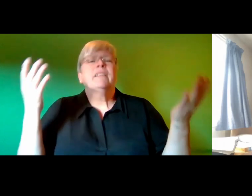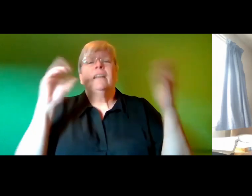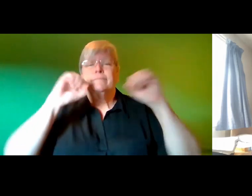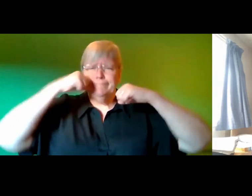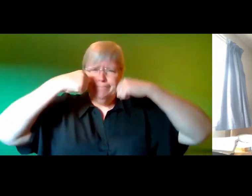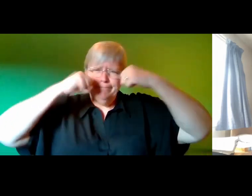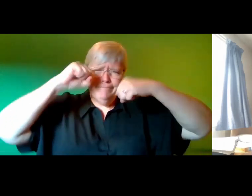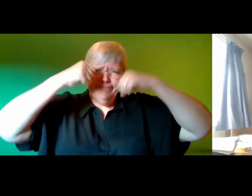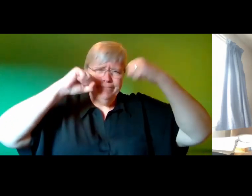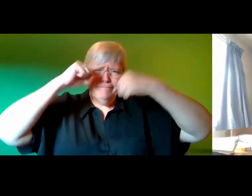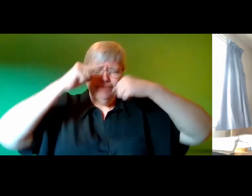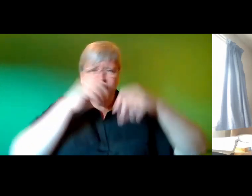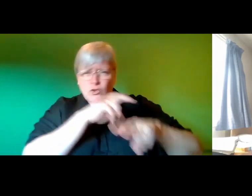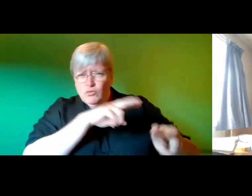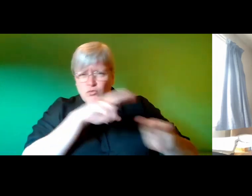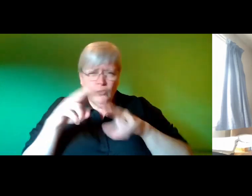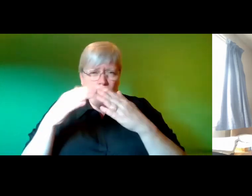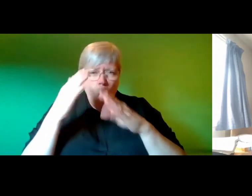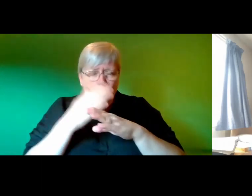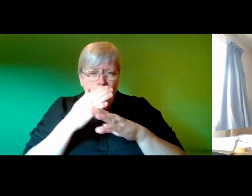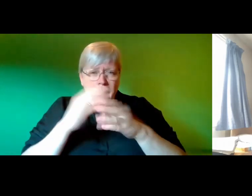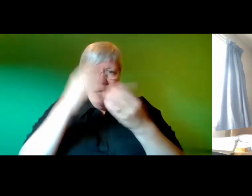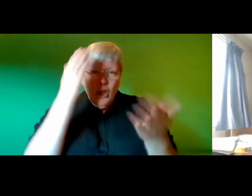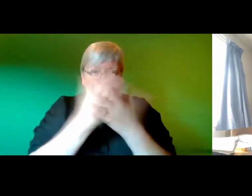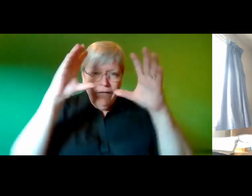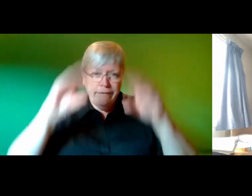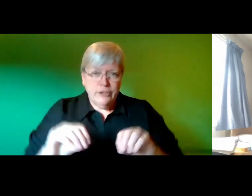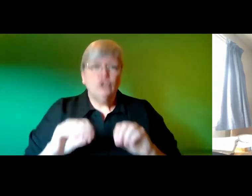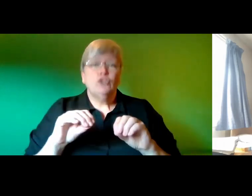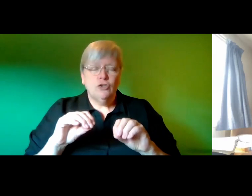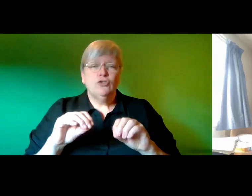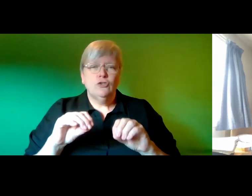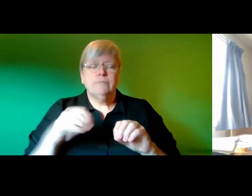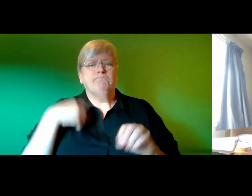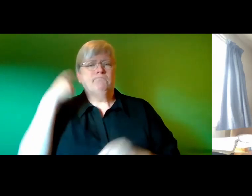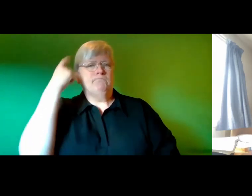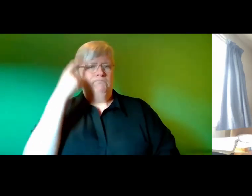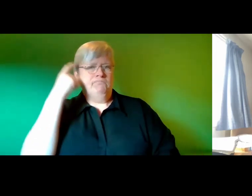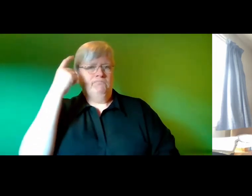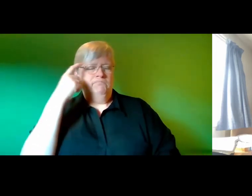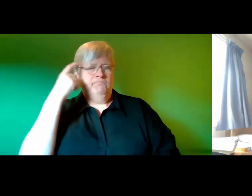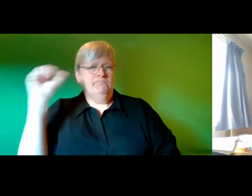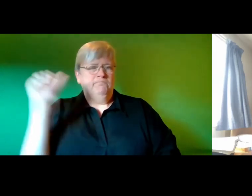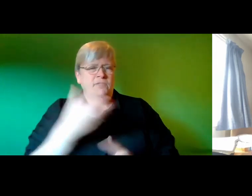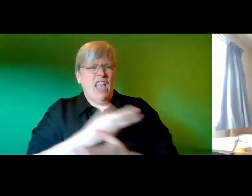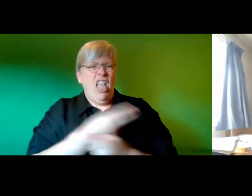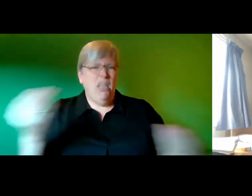eyes and look over my homework to make sure I've finished it all I'm wondering whether I should erase Pluto from the list of planets